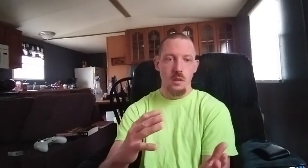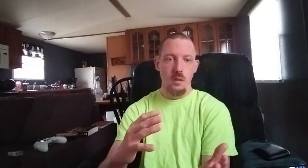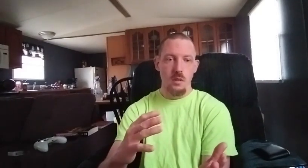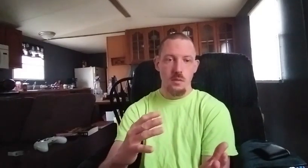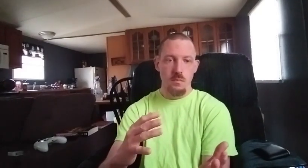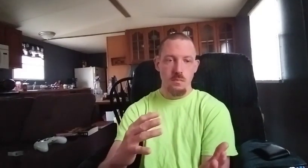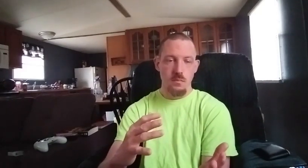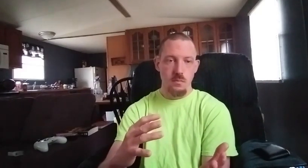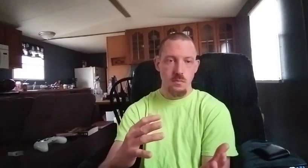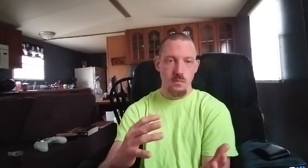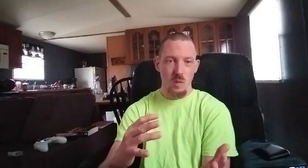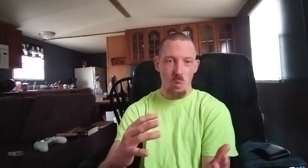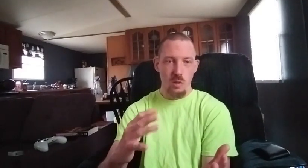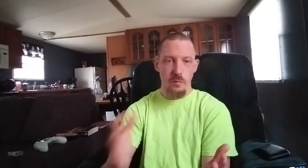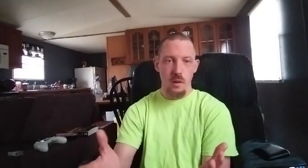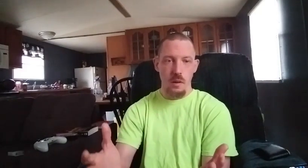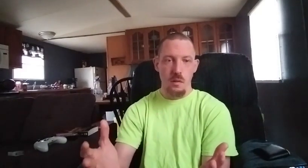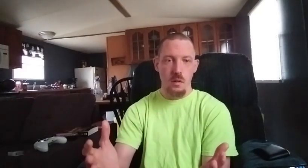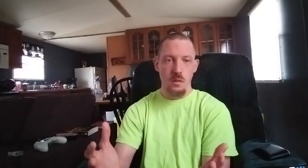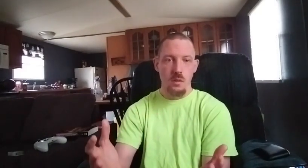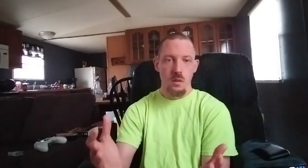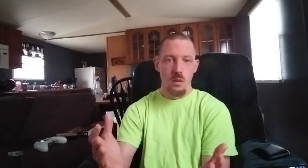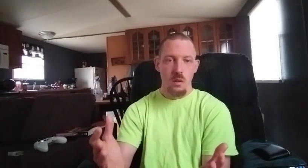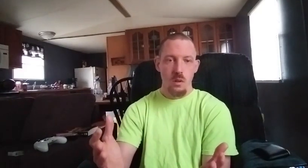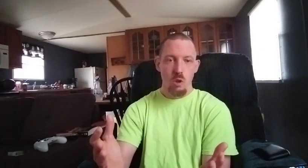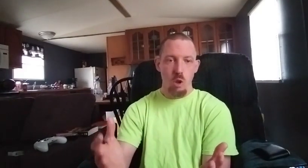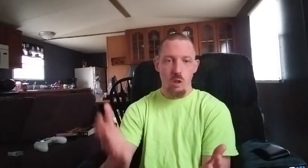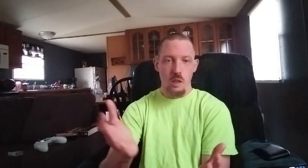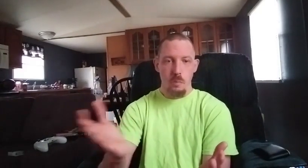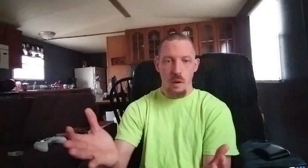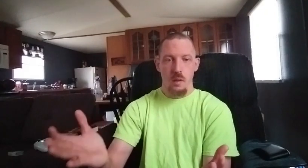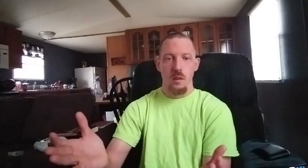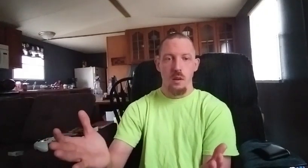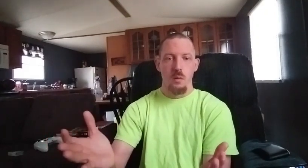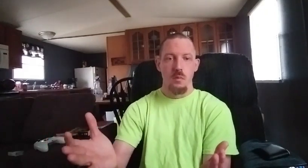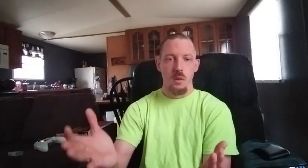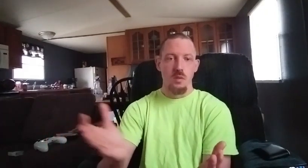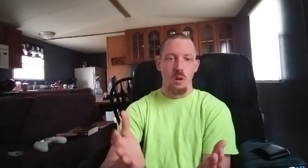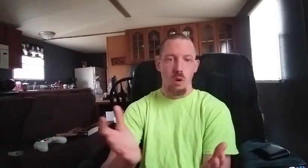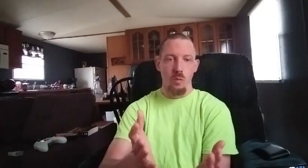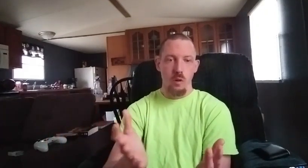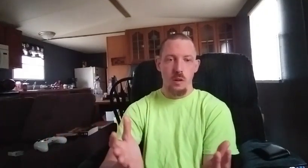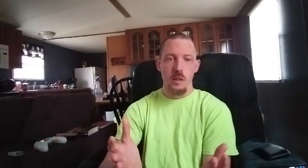when you fail at things learn to get back up to start over again